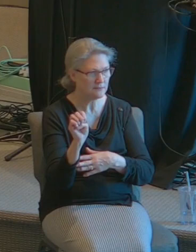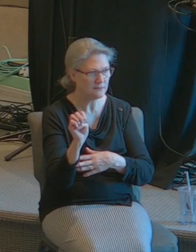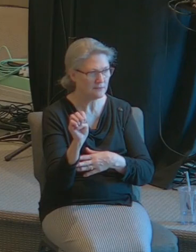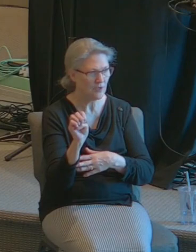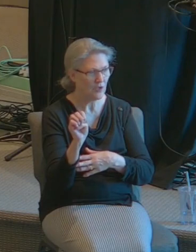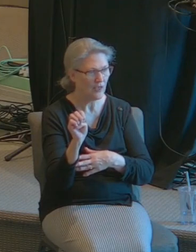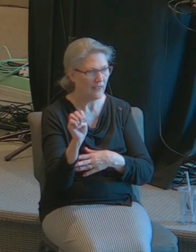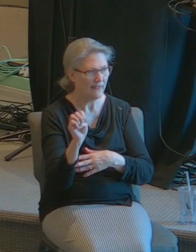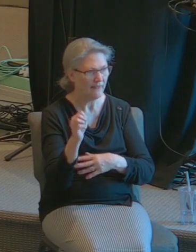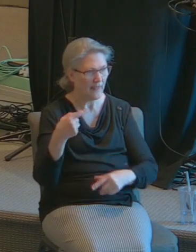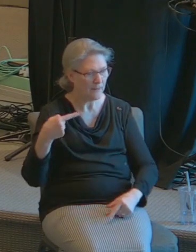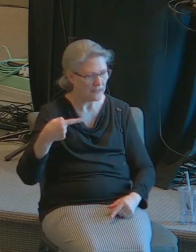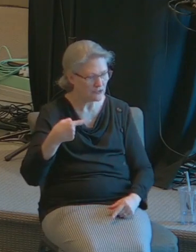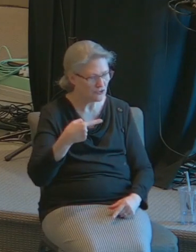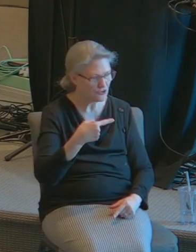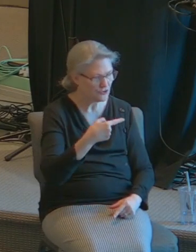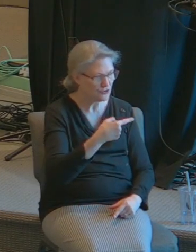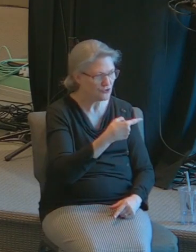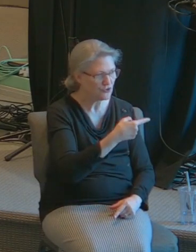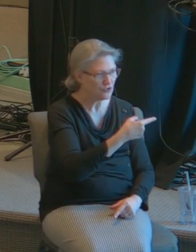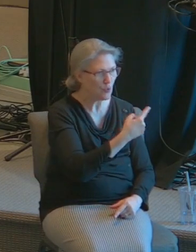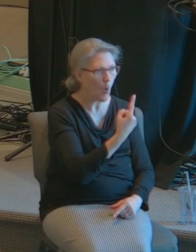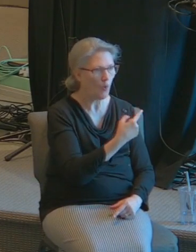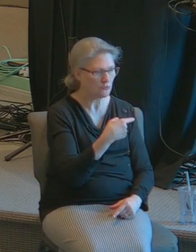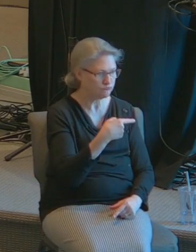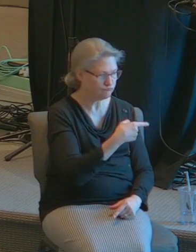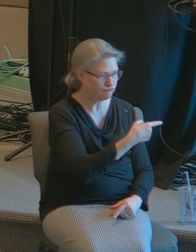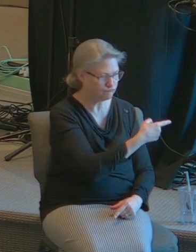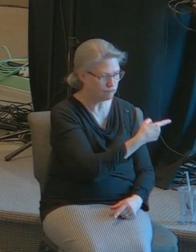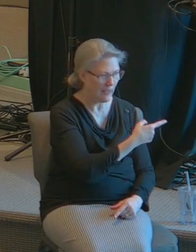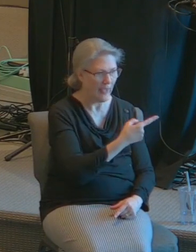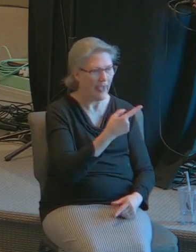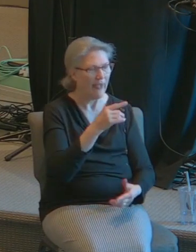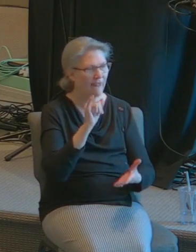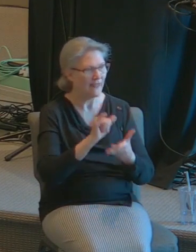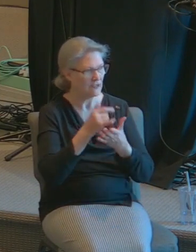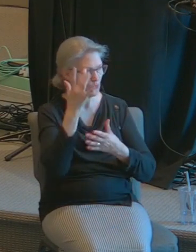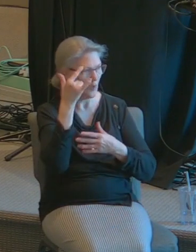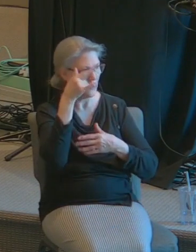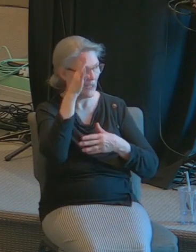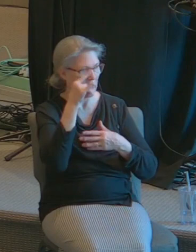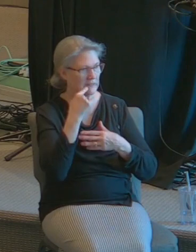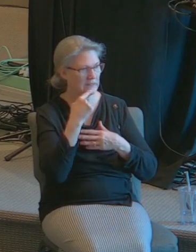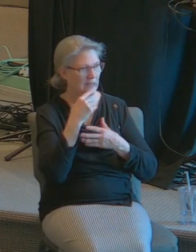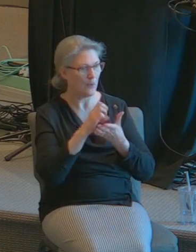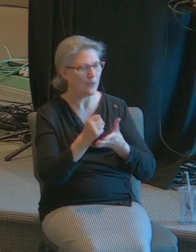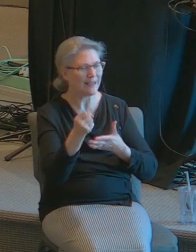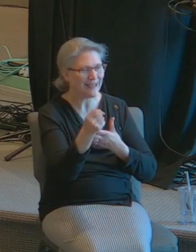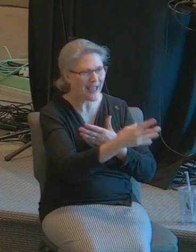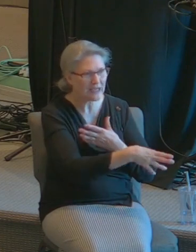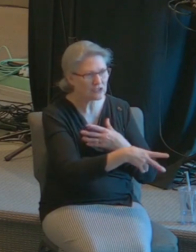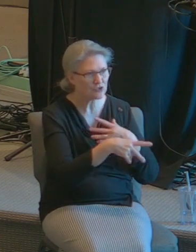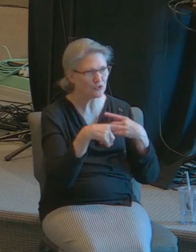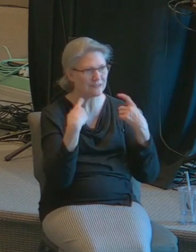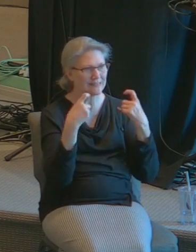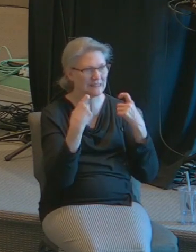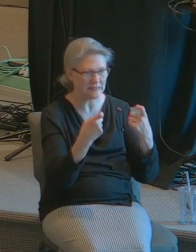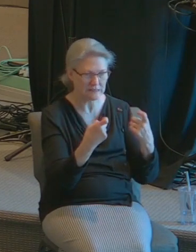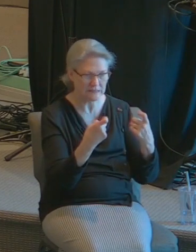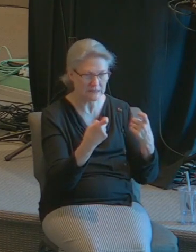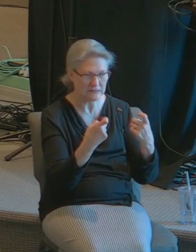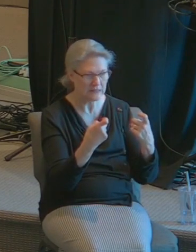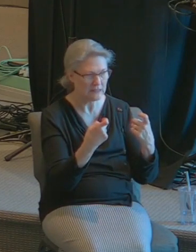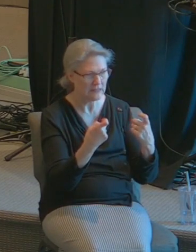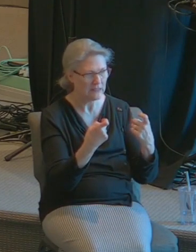that's the reason that God says that he will cast your seas your